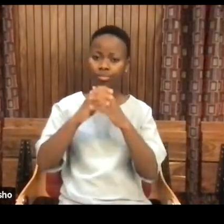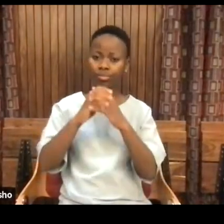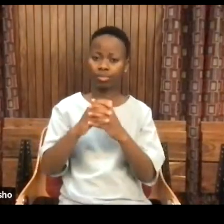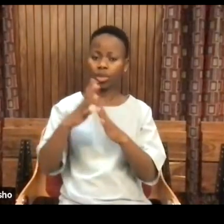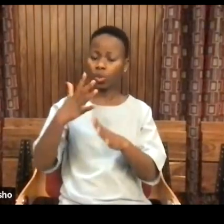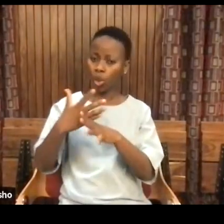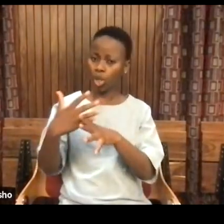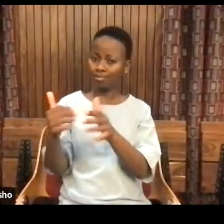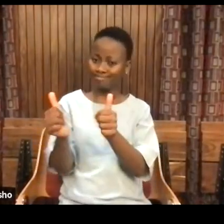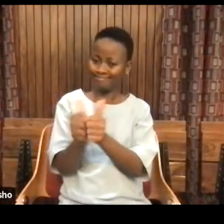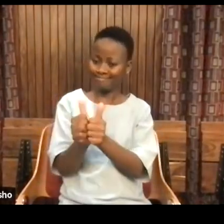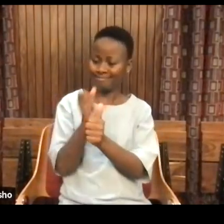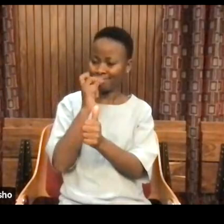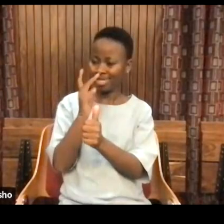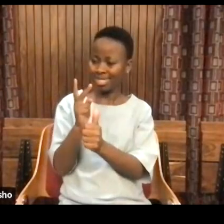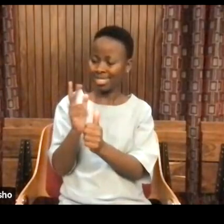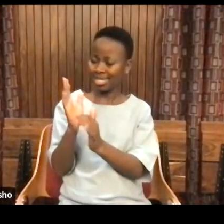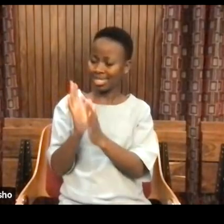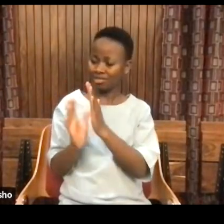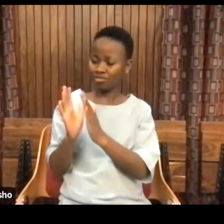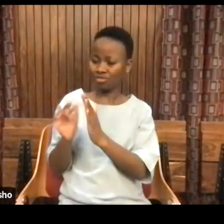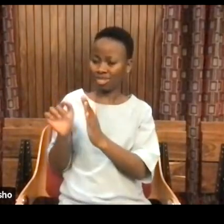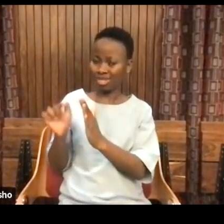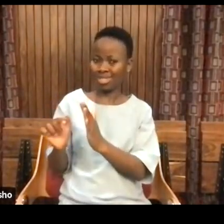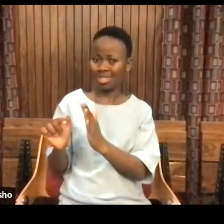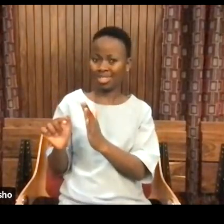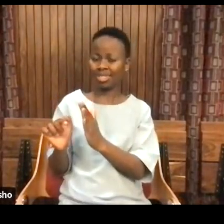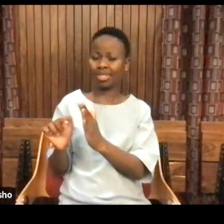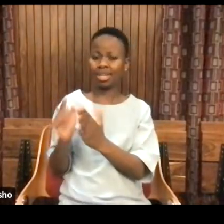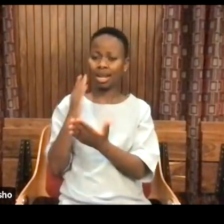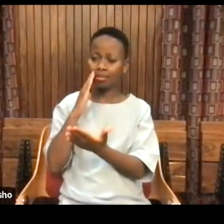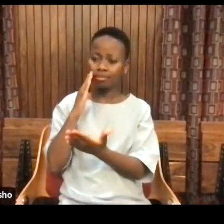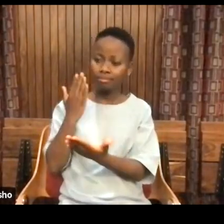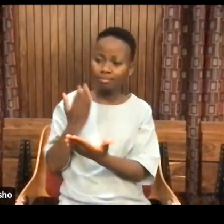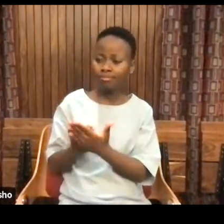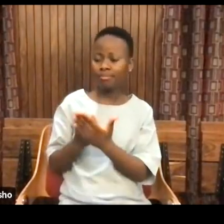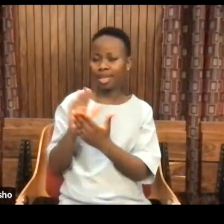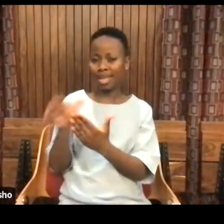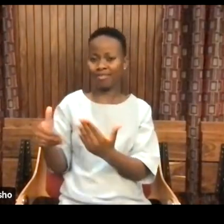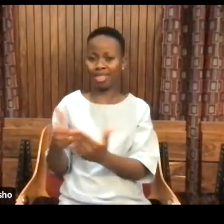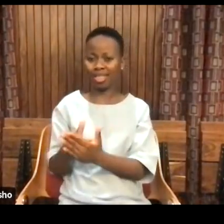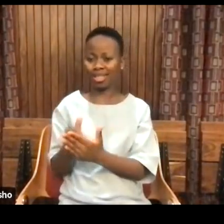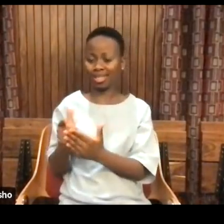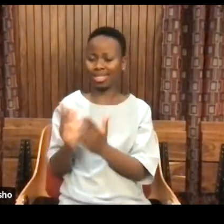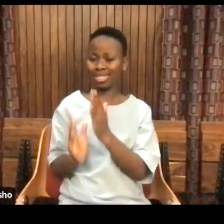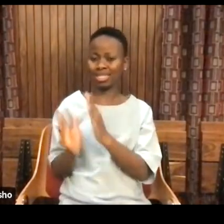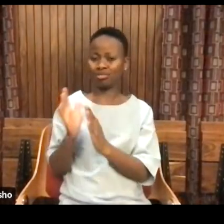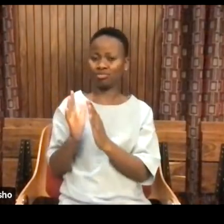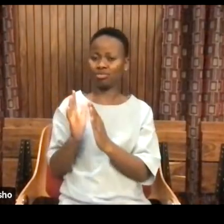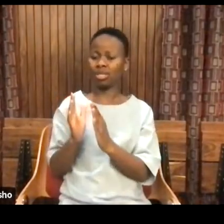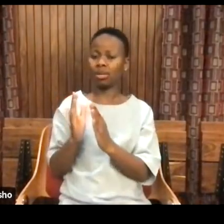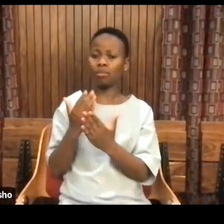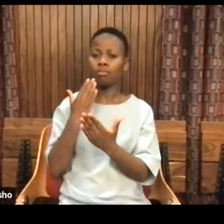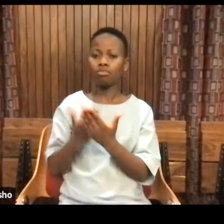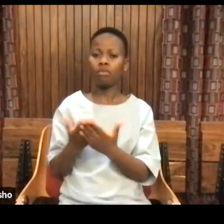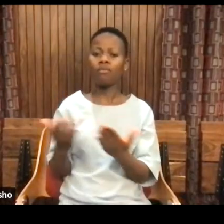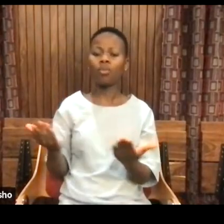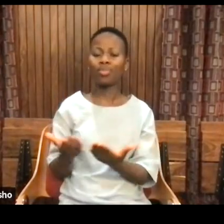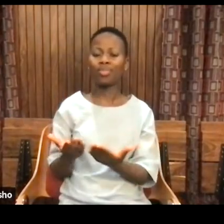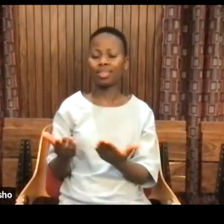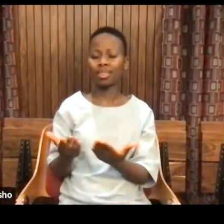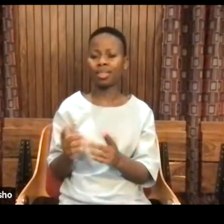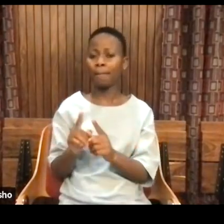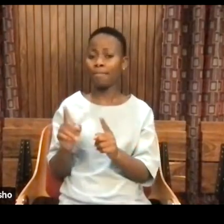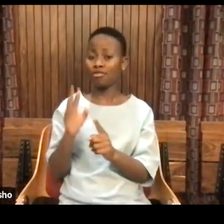demonstrate how we're able to deal with the evidentiality that connects us to the past. But not just the past. Because,